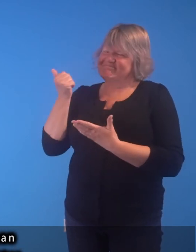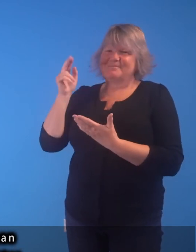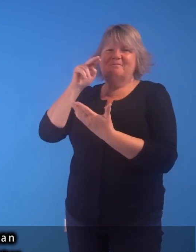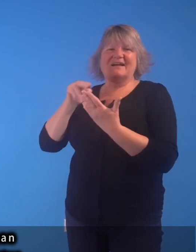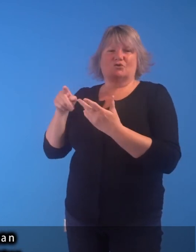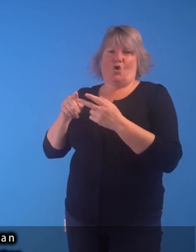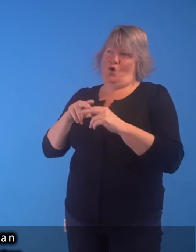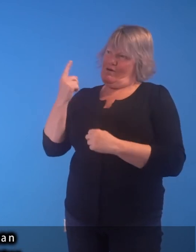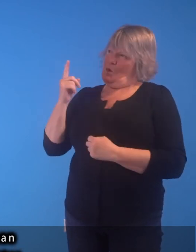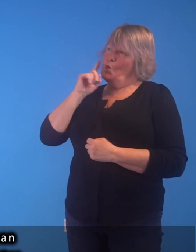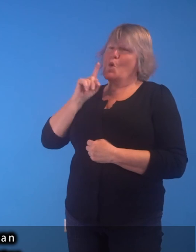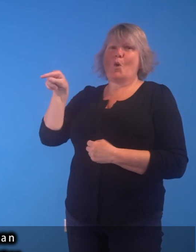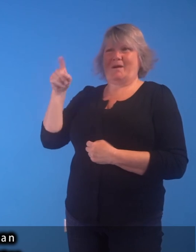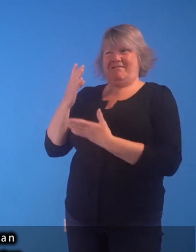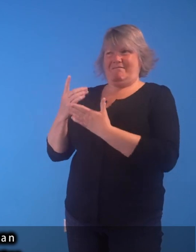of exceptional independent character.